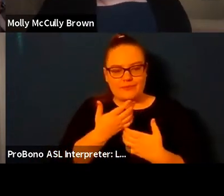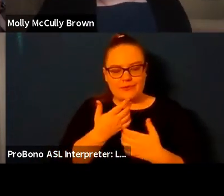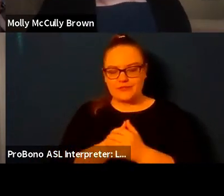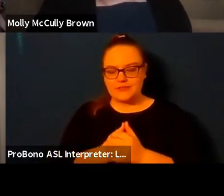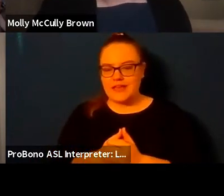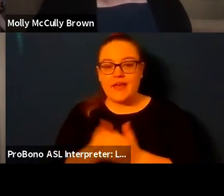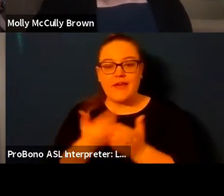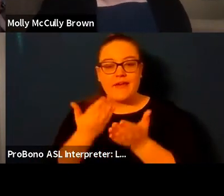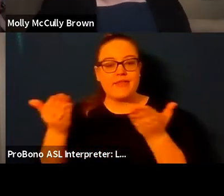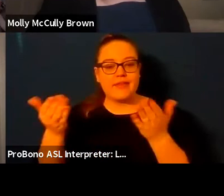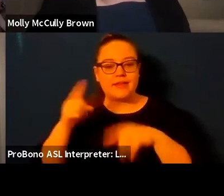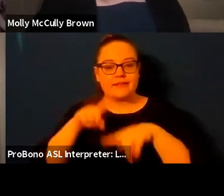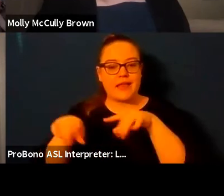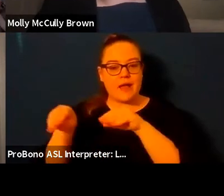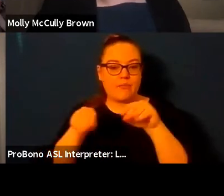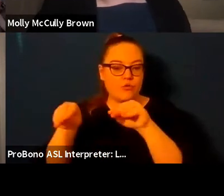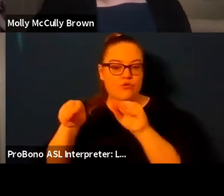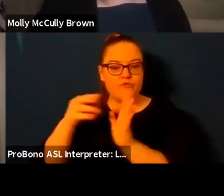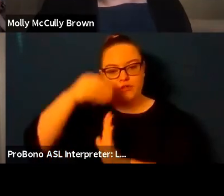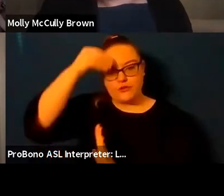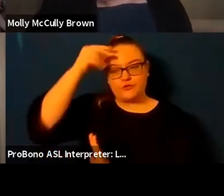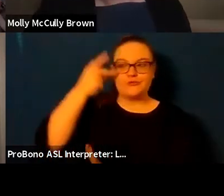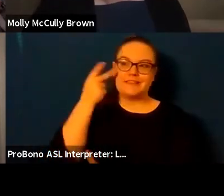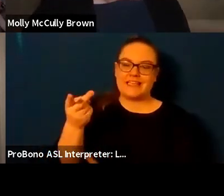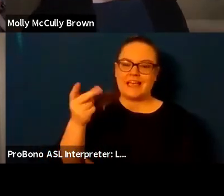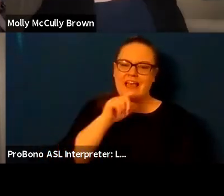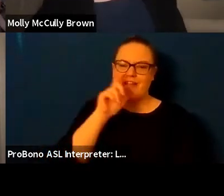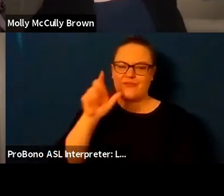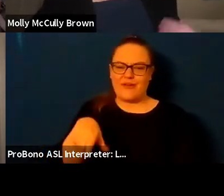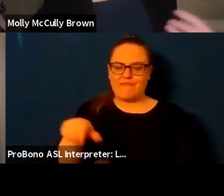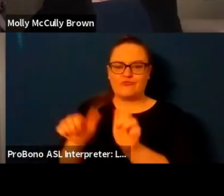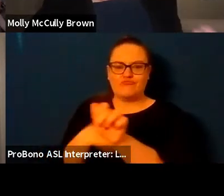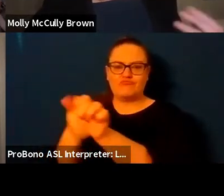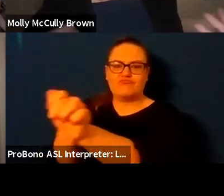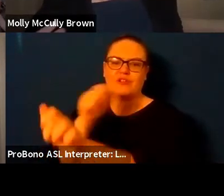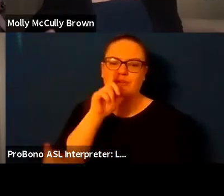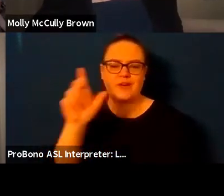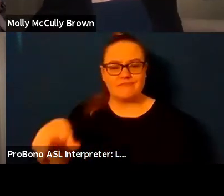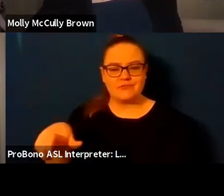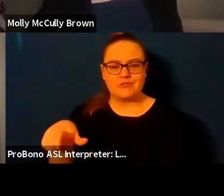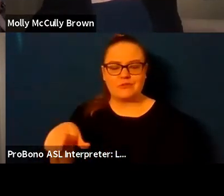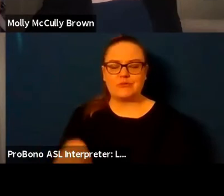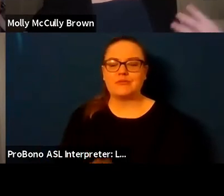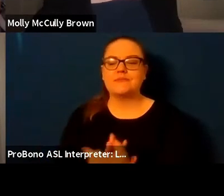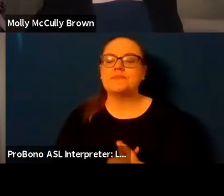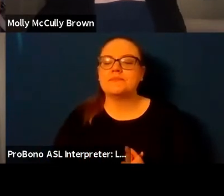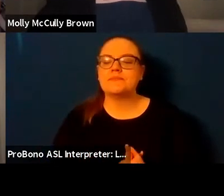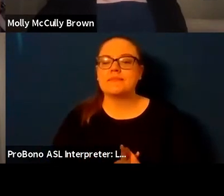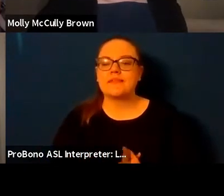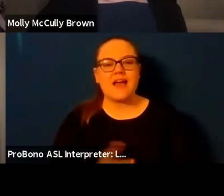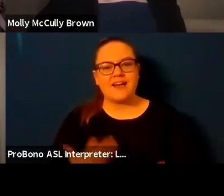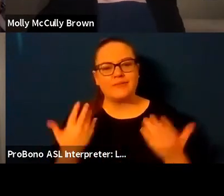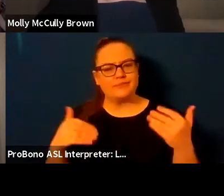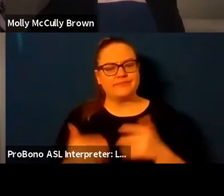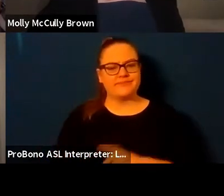can't move learn to see i do not need to chase you through the garden um and they're a good reminder to me because i think it's